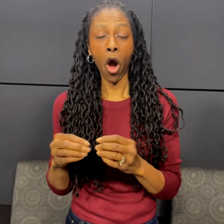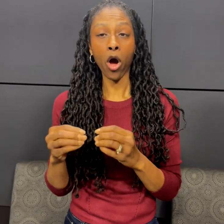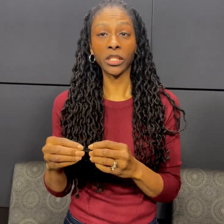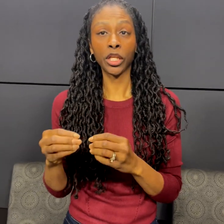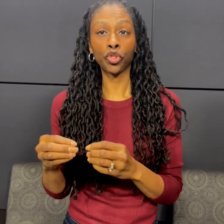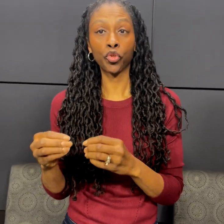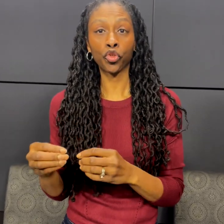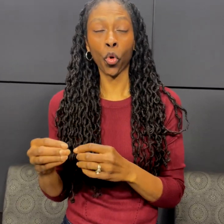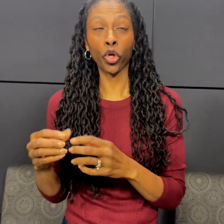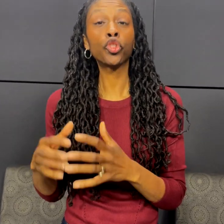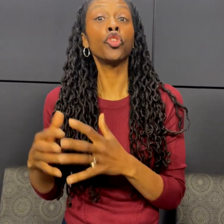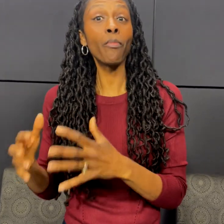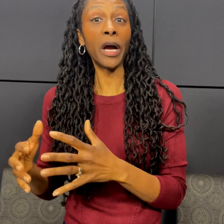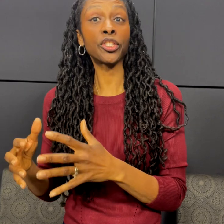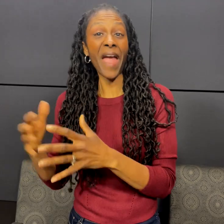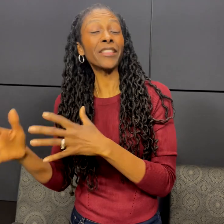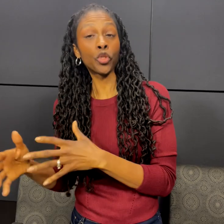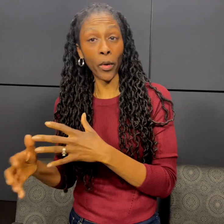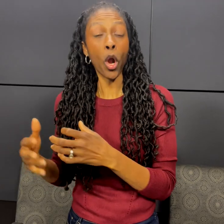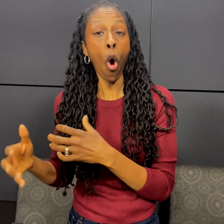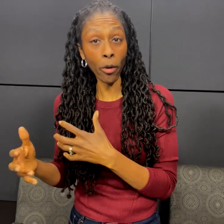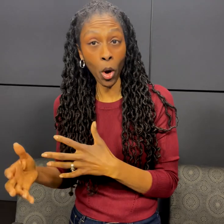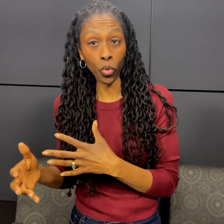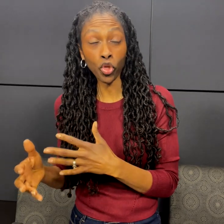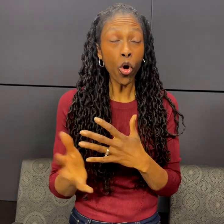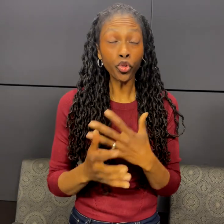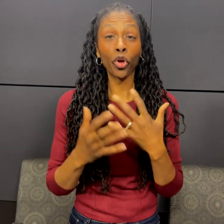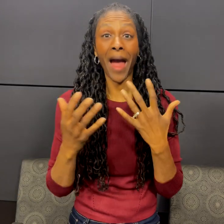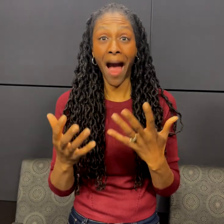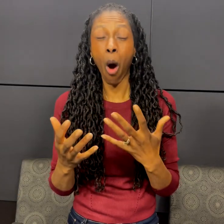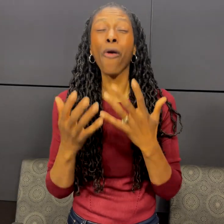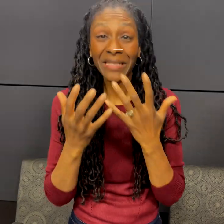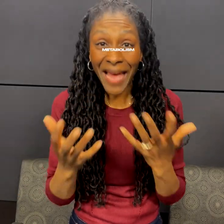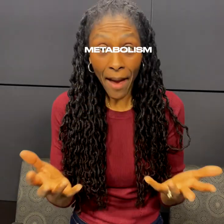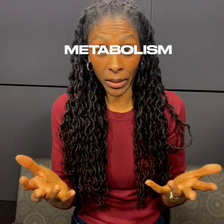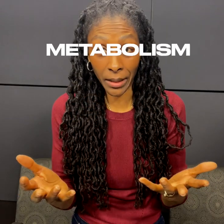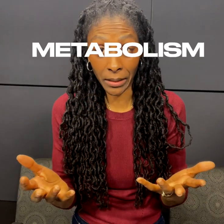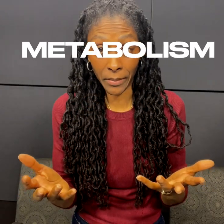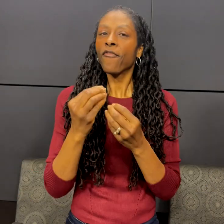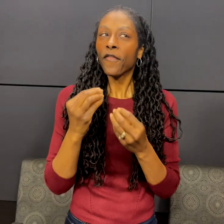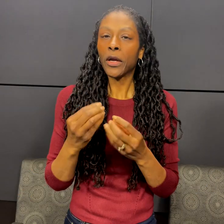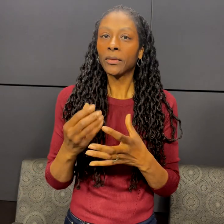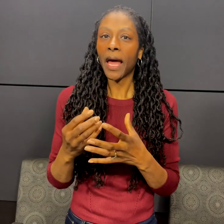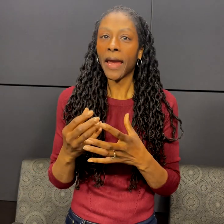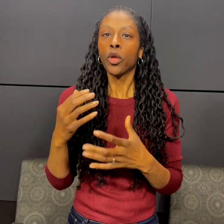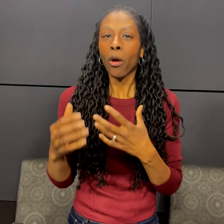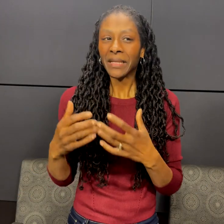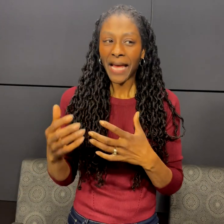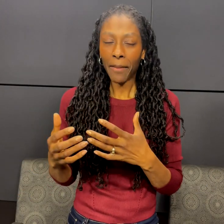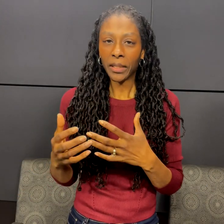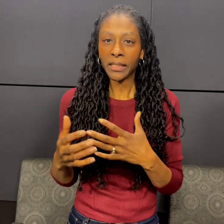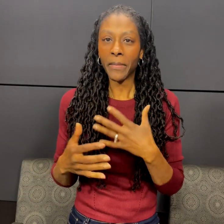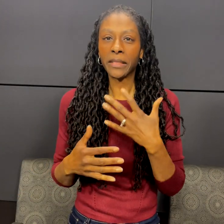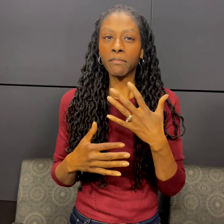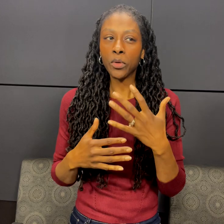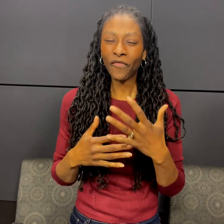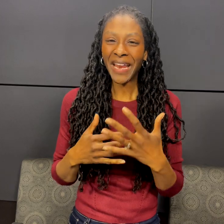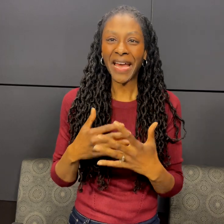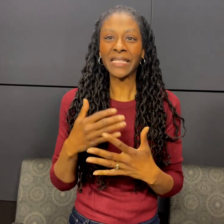cause us to store too much fat storing hormones alter our metabolism. Ever feel like your metabolism is moving at a